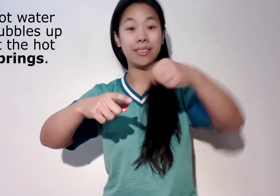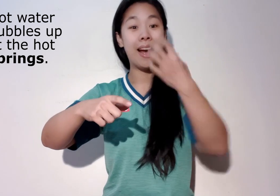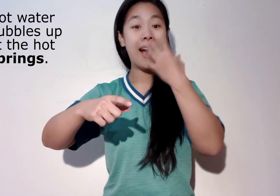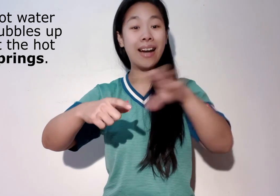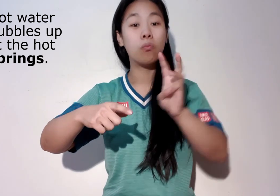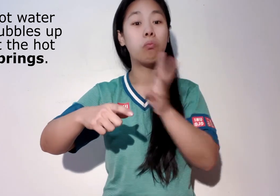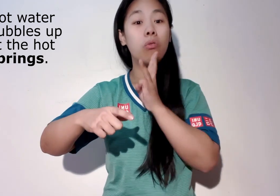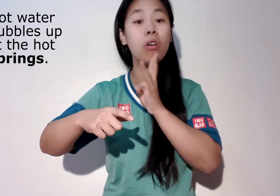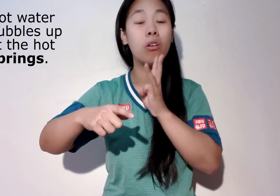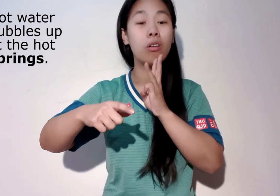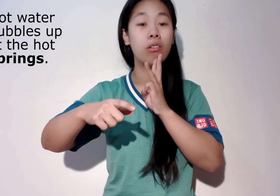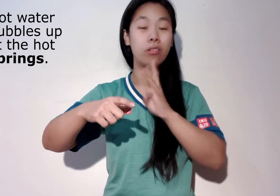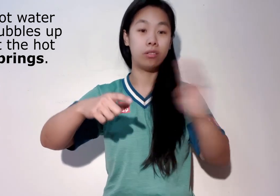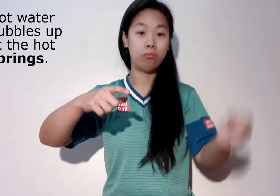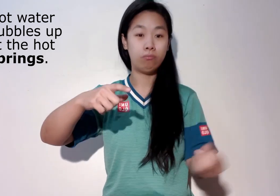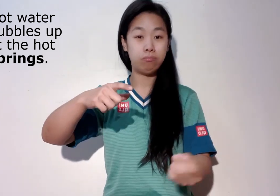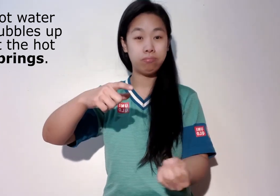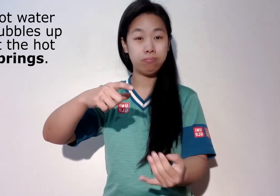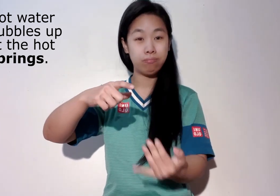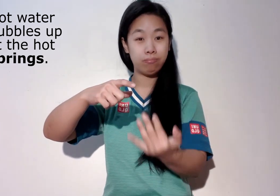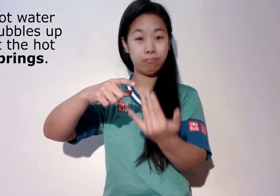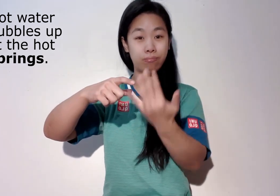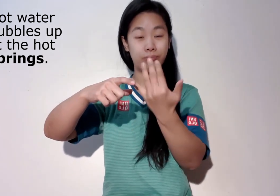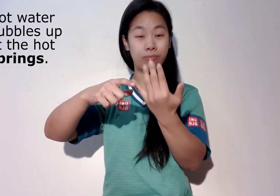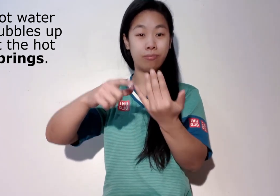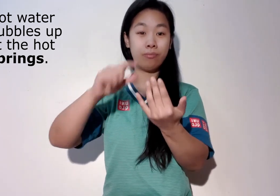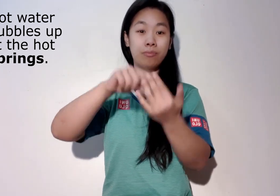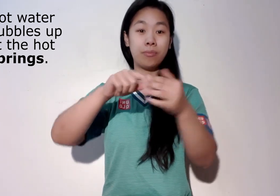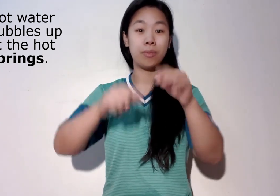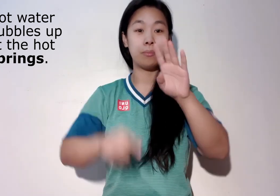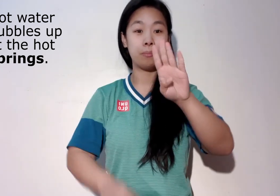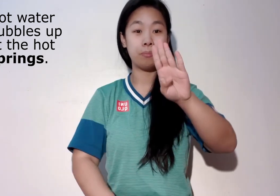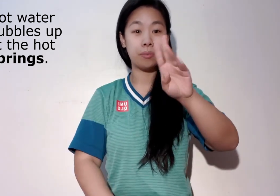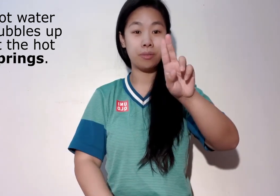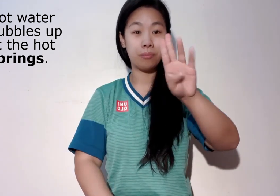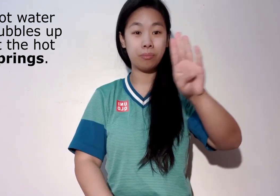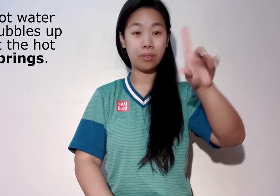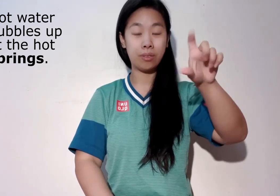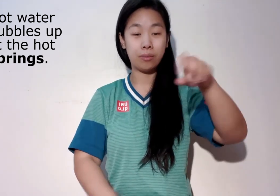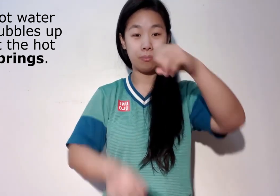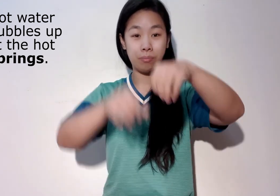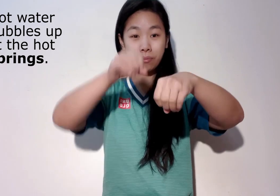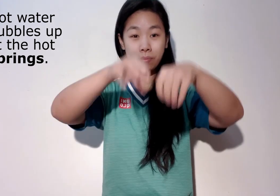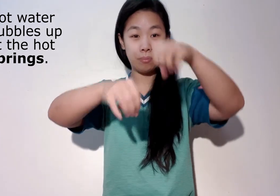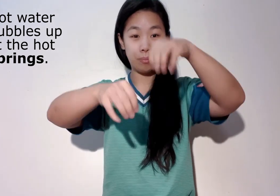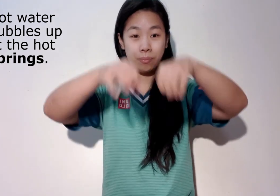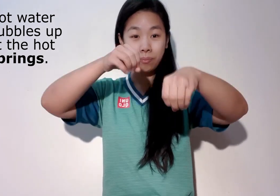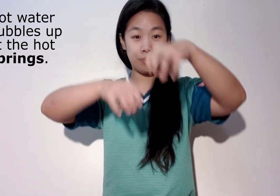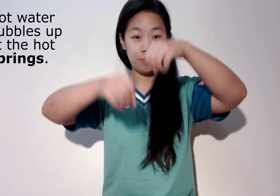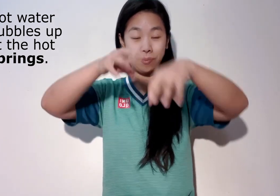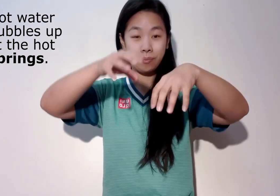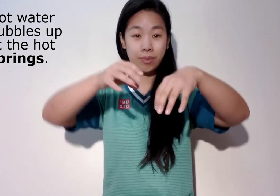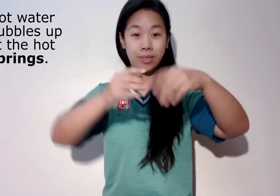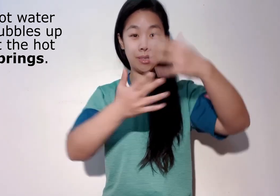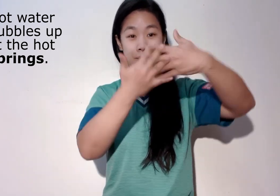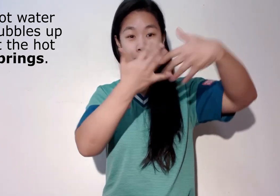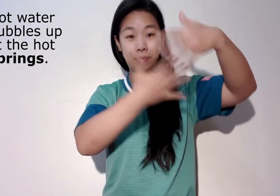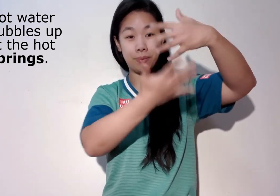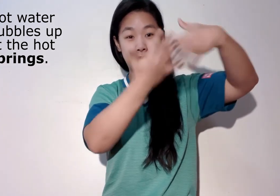Have you seen a hot spring? In the center of a circle of rocks, hot water bubbles up and the